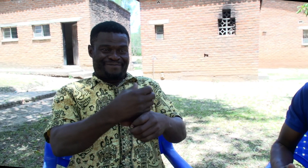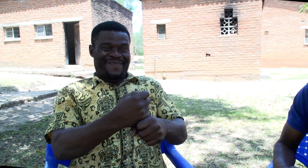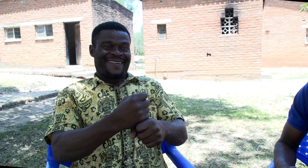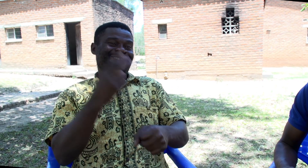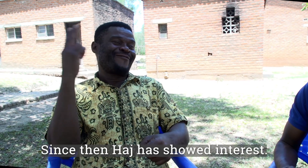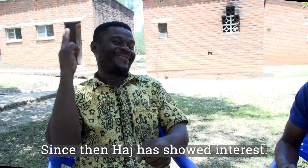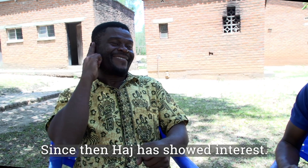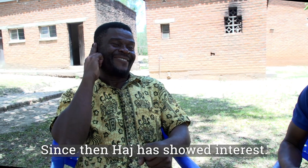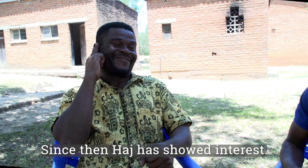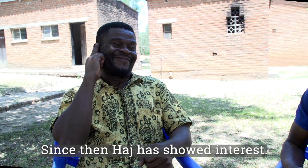And now